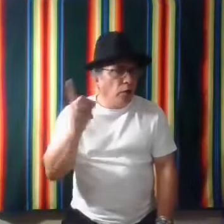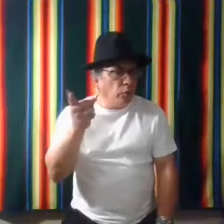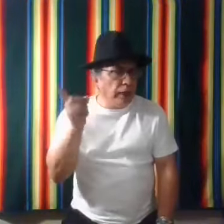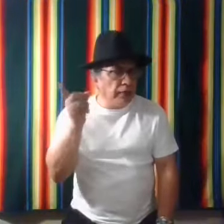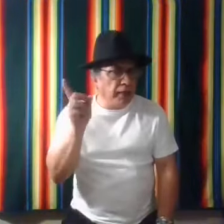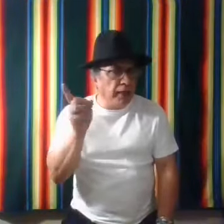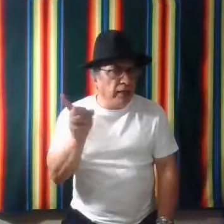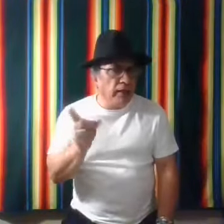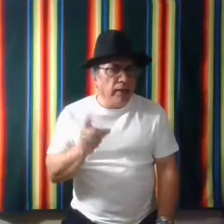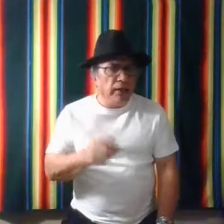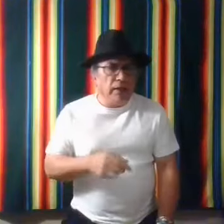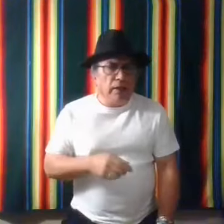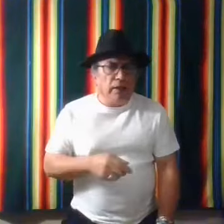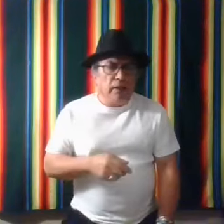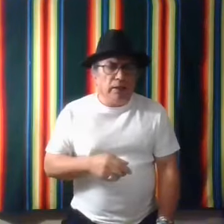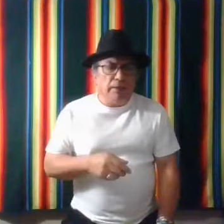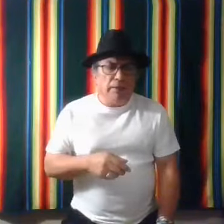uh, rattlesnake. Um,